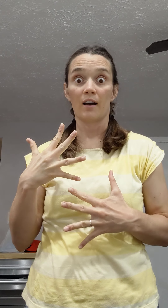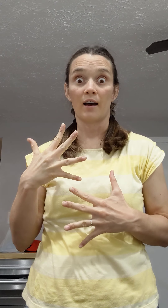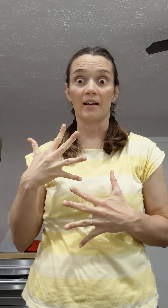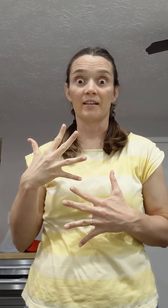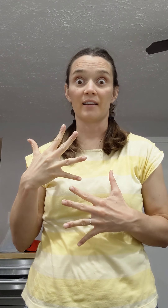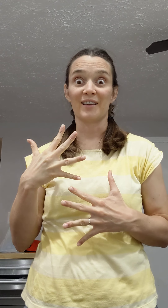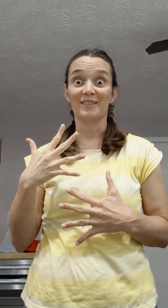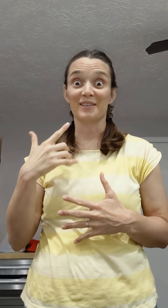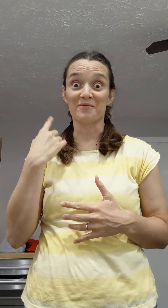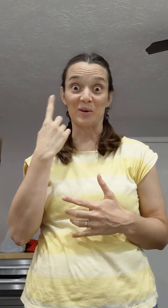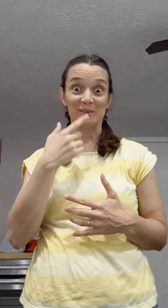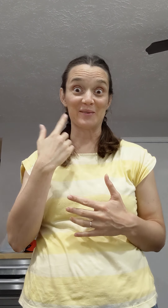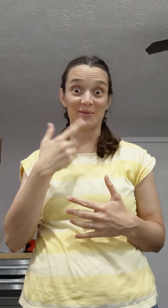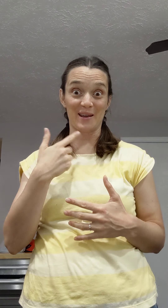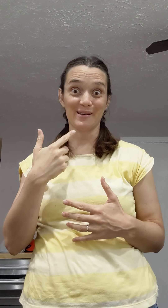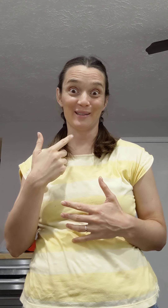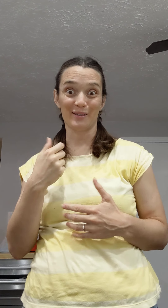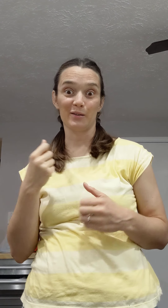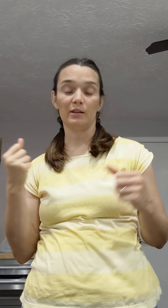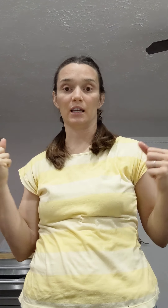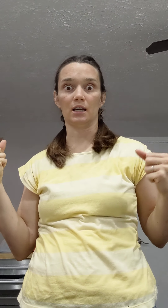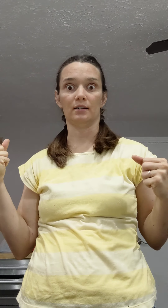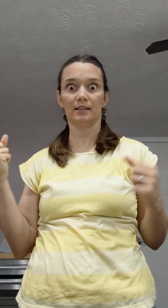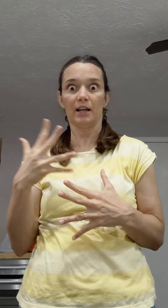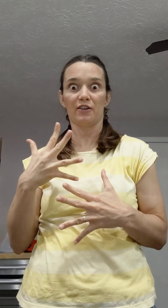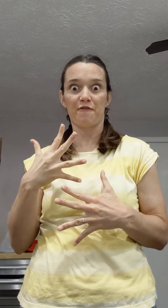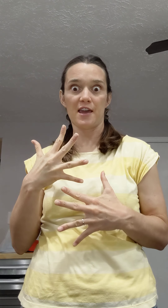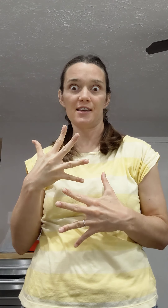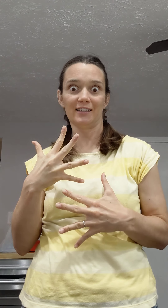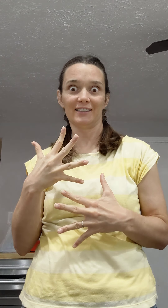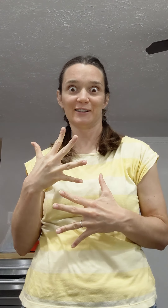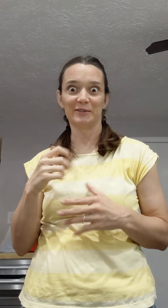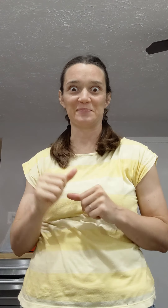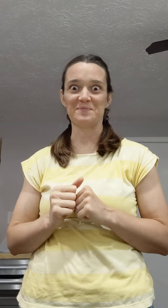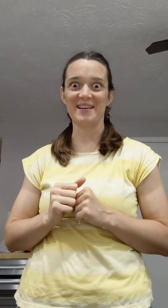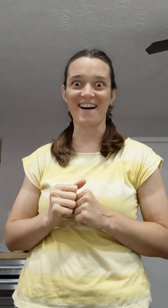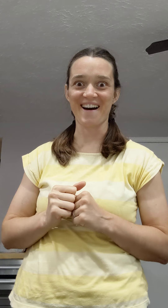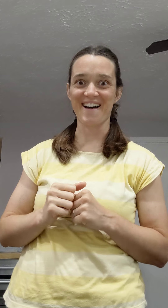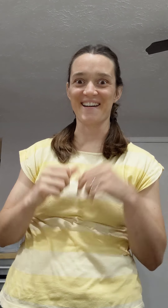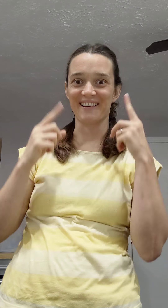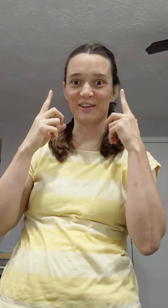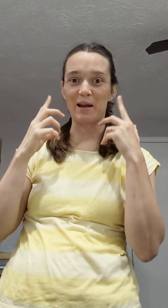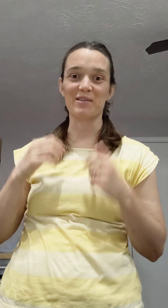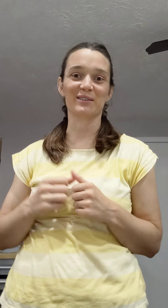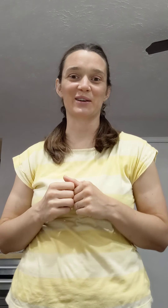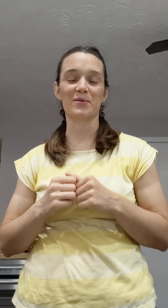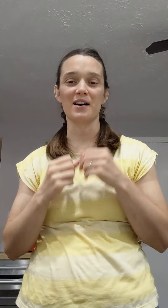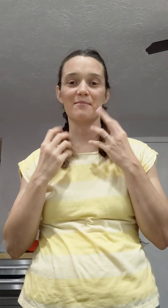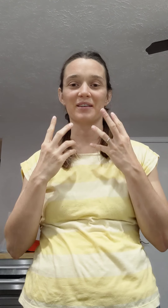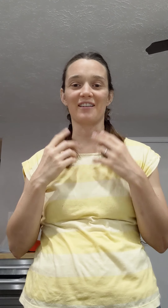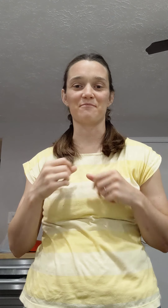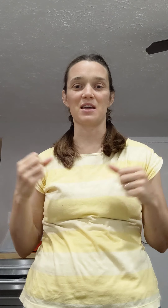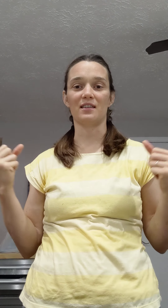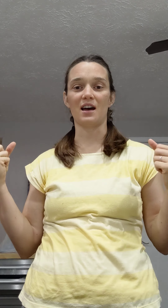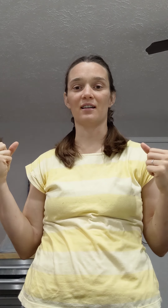And it involves the face. So you do like a scared face. Big eyes, your eyebrows go up and make that